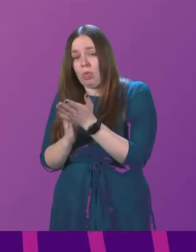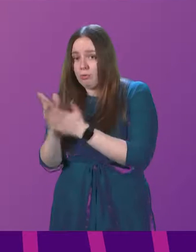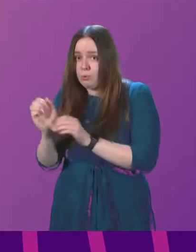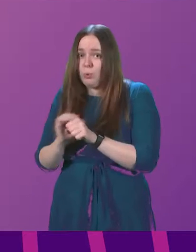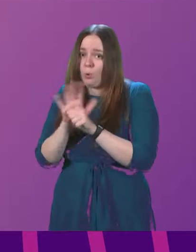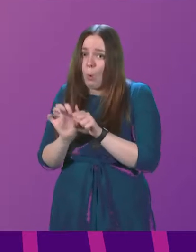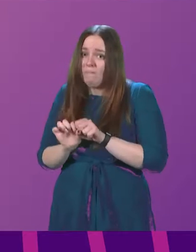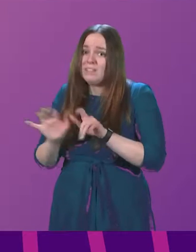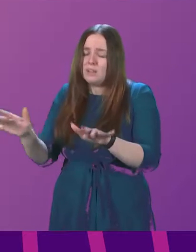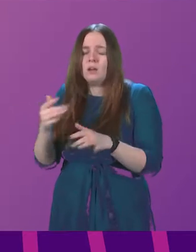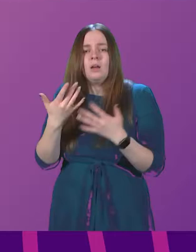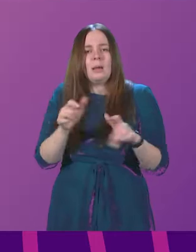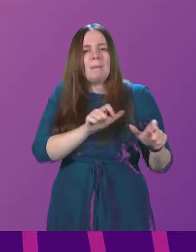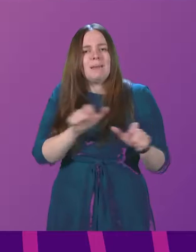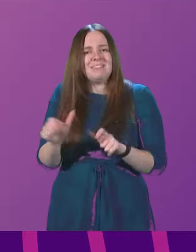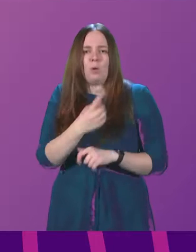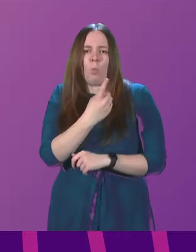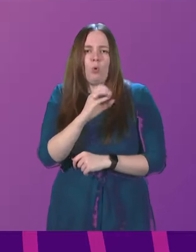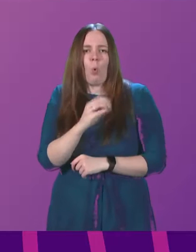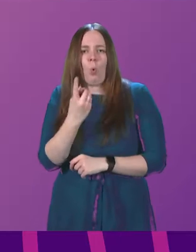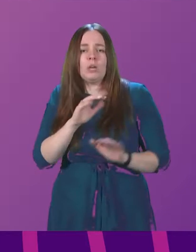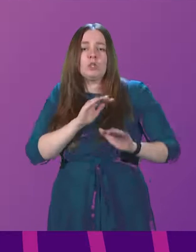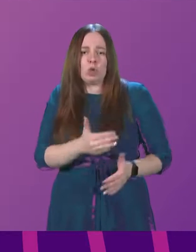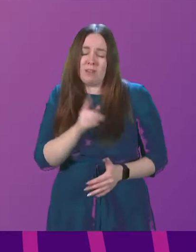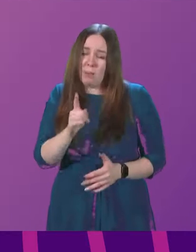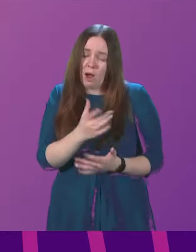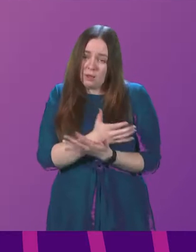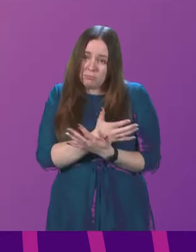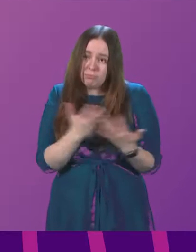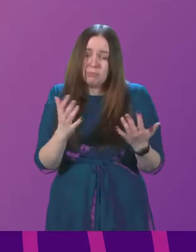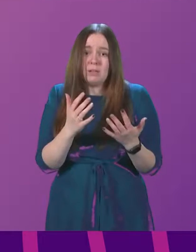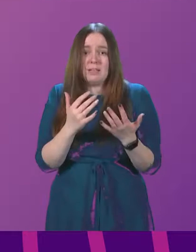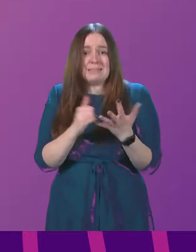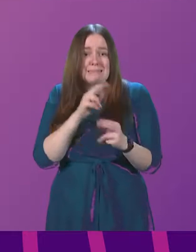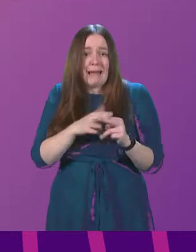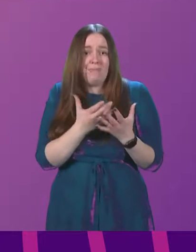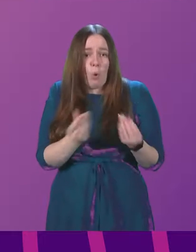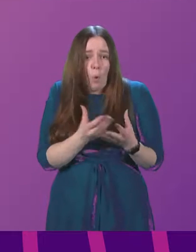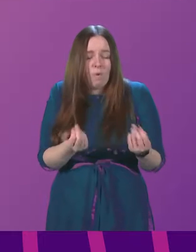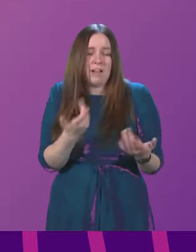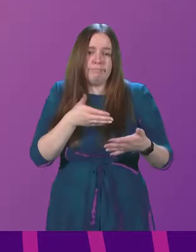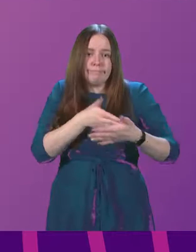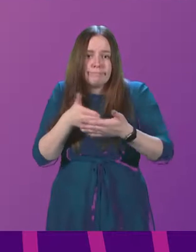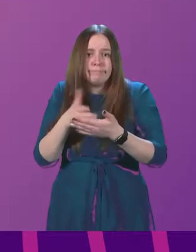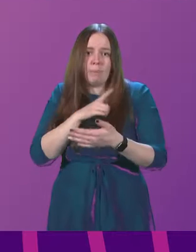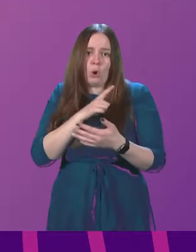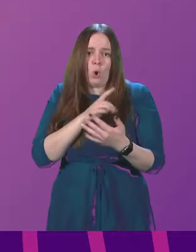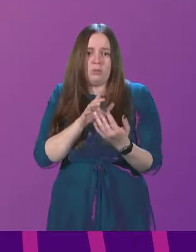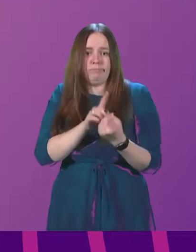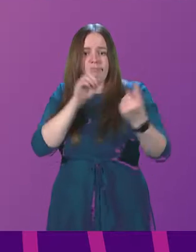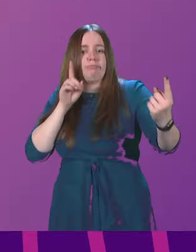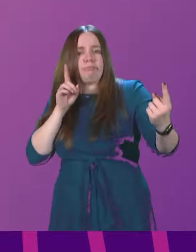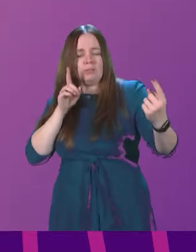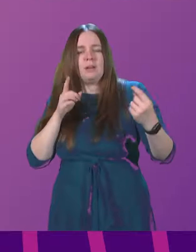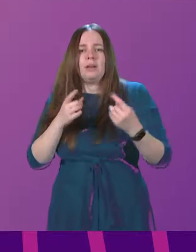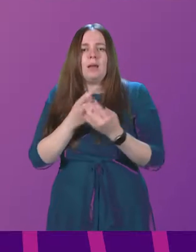pandemic, we've maintained the 101 service, despite high levels of absence and, of course, the restrictions due to physical distancing. And